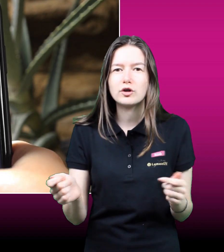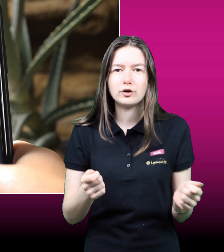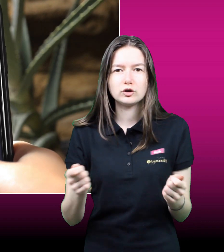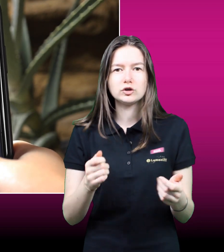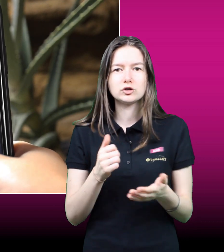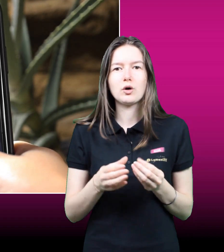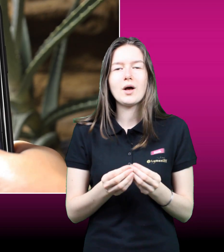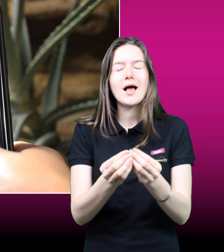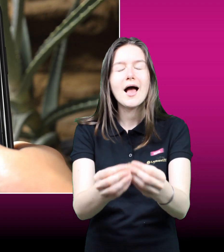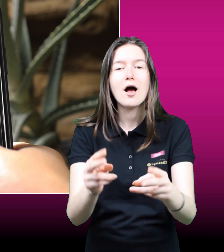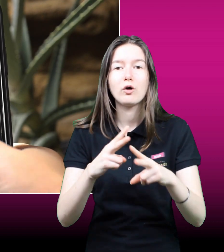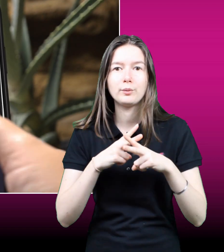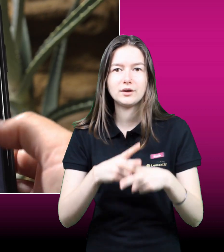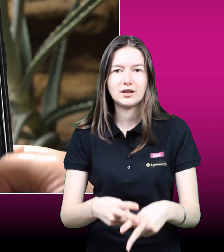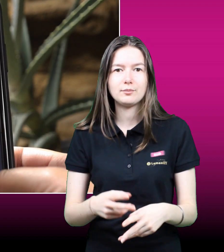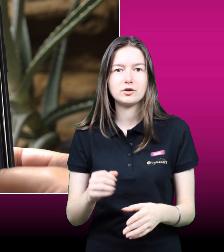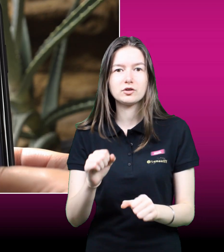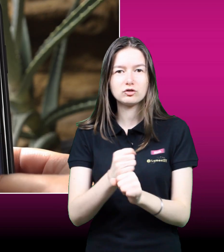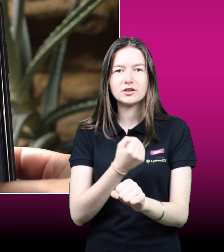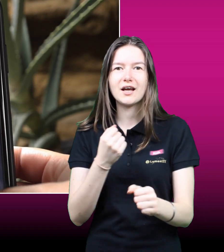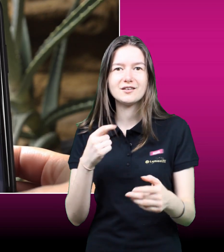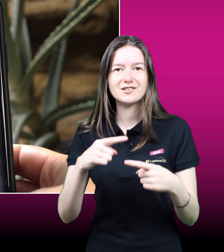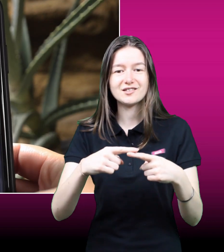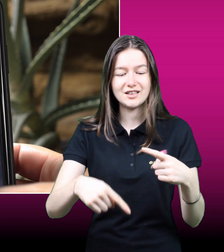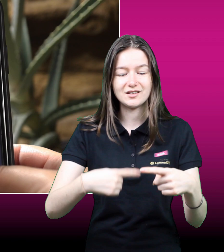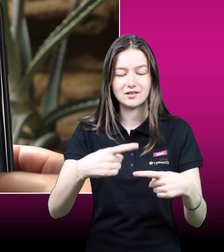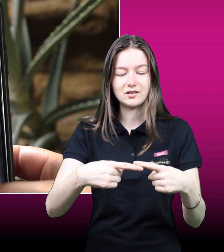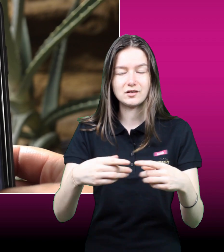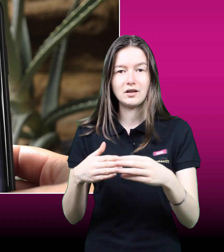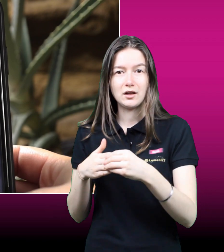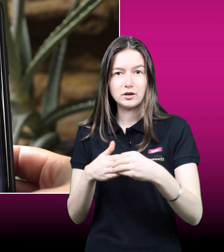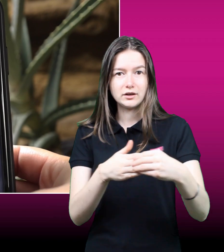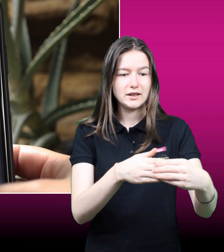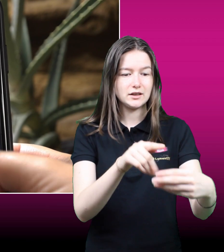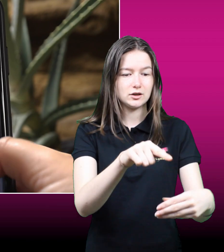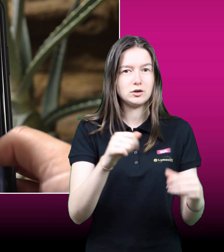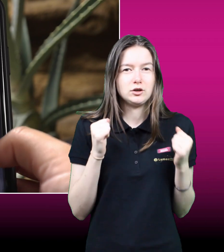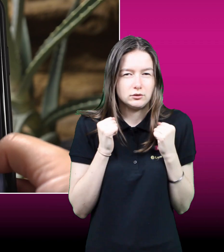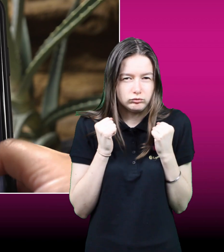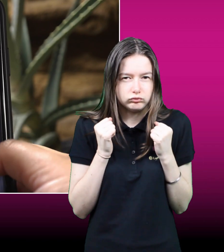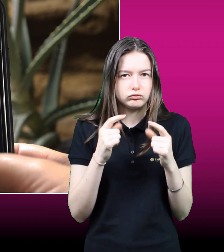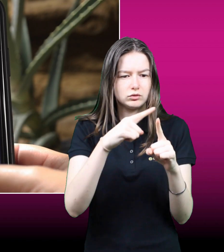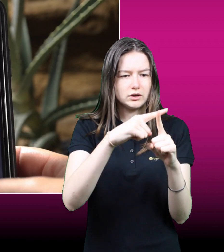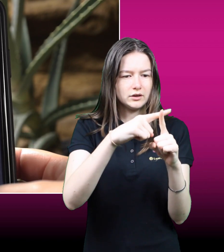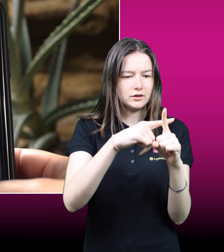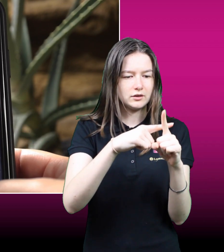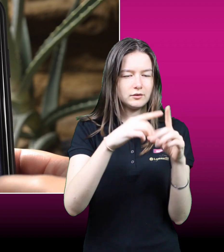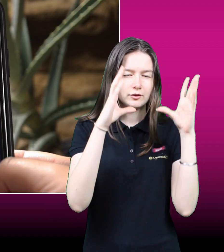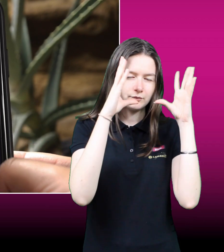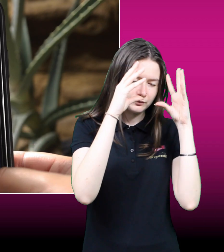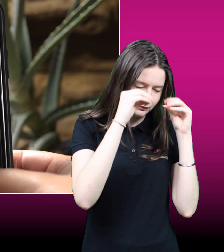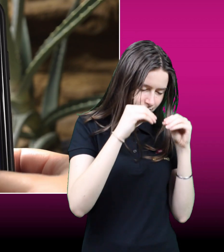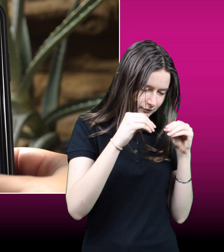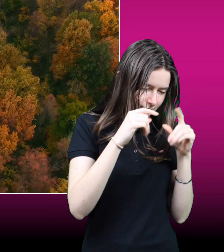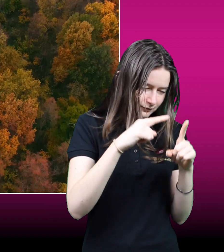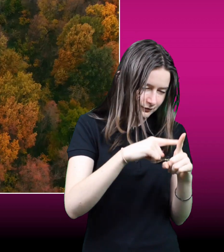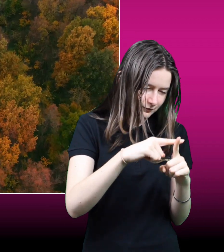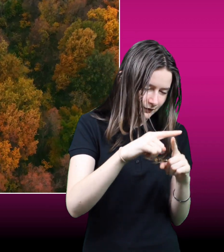sunset, and ensuring that your pets obtain the optimal UV index naturally. Luminize